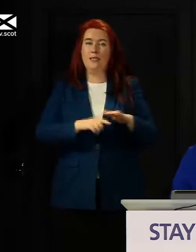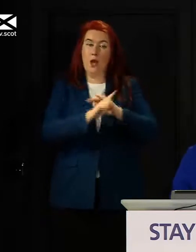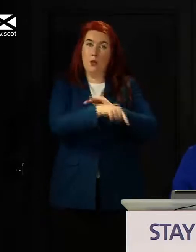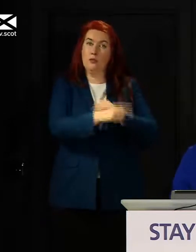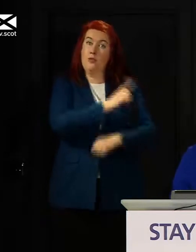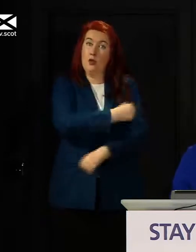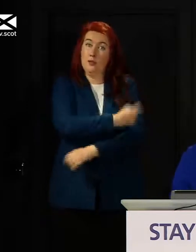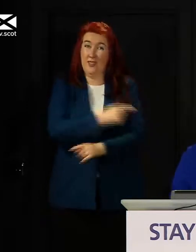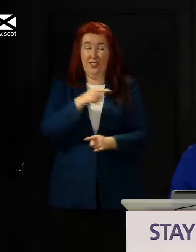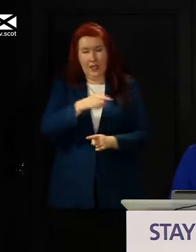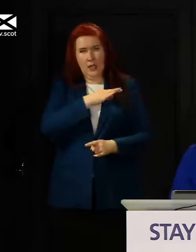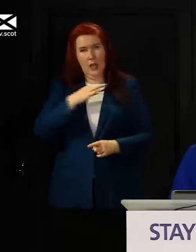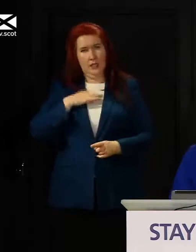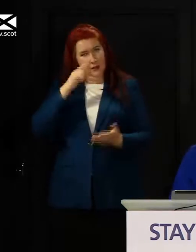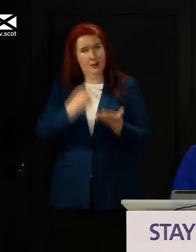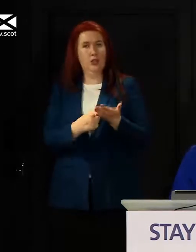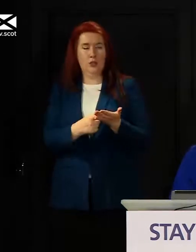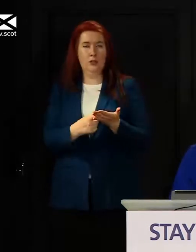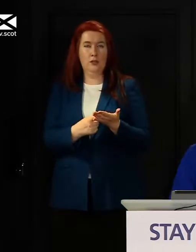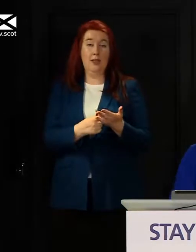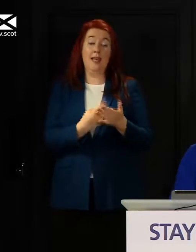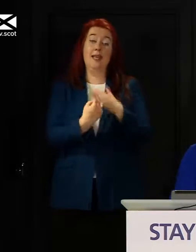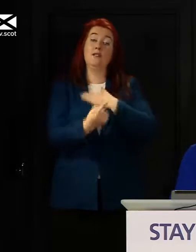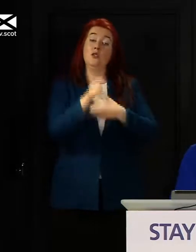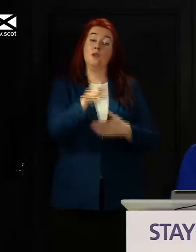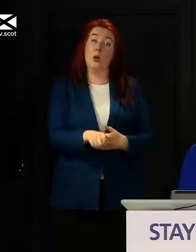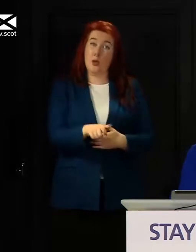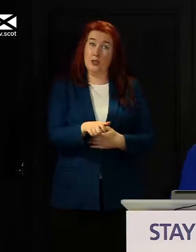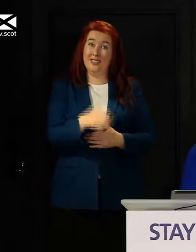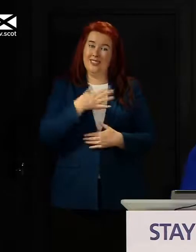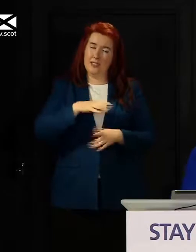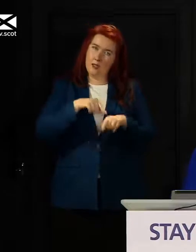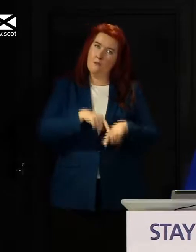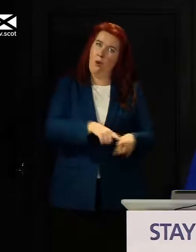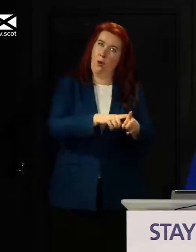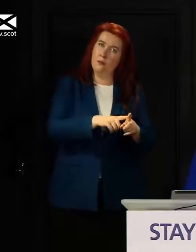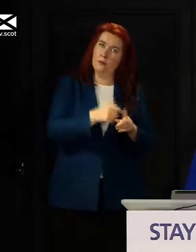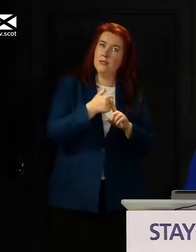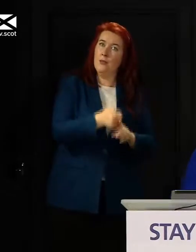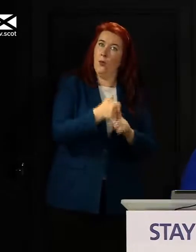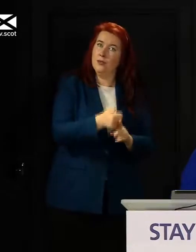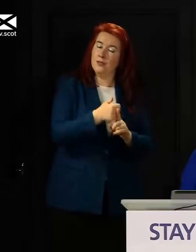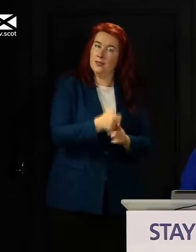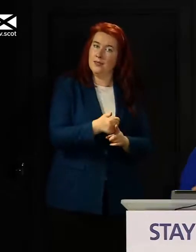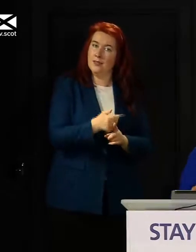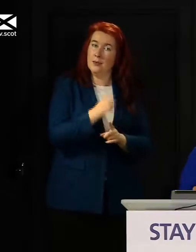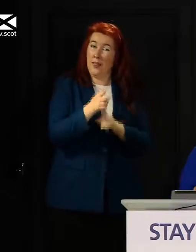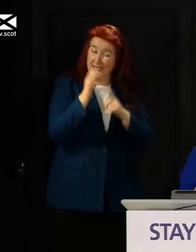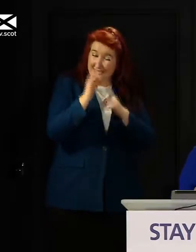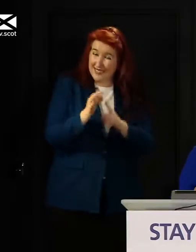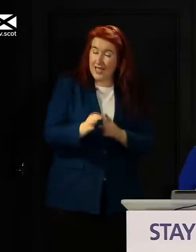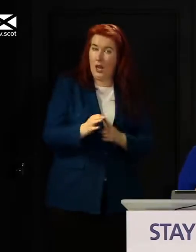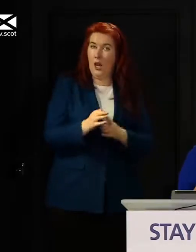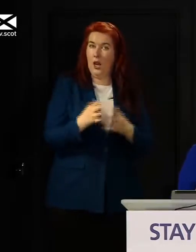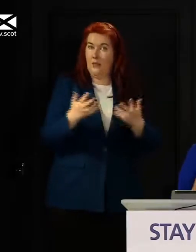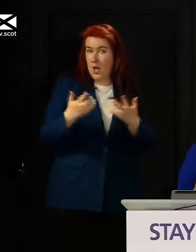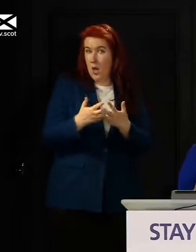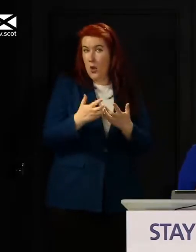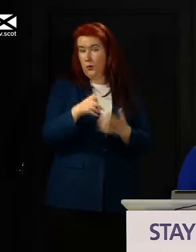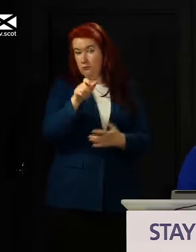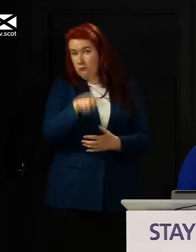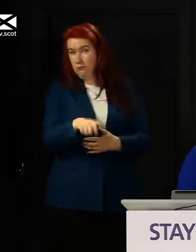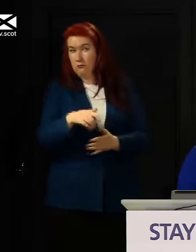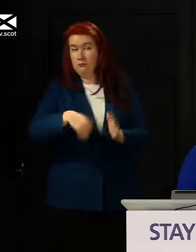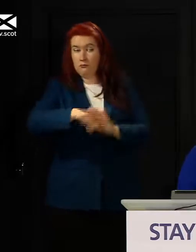individual who is being discharged will need follow-on support but the detail of that and the